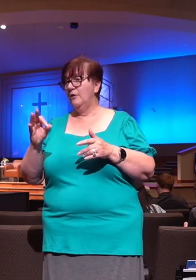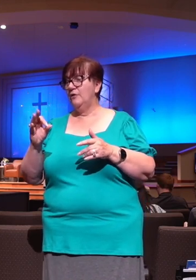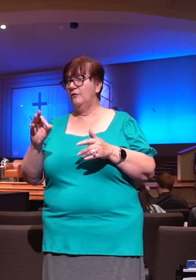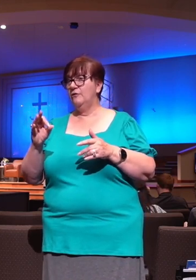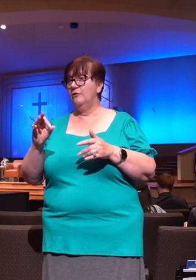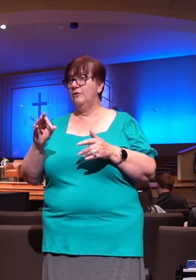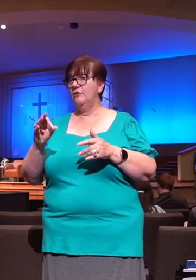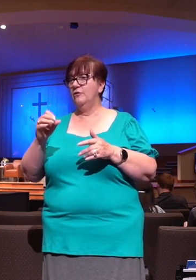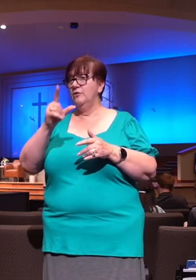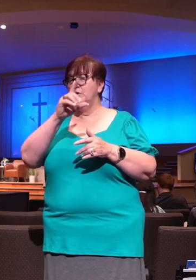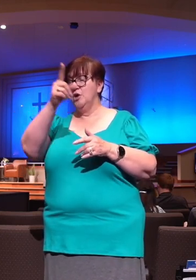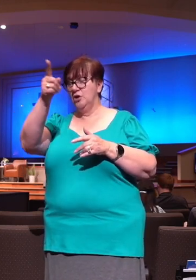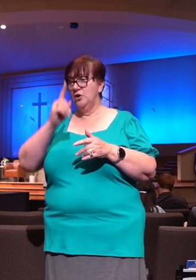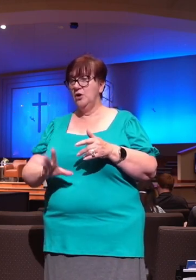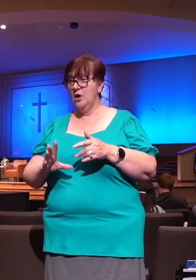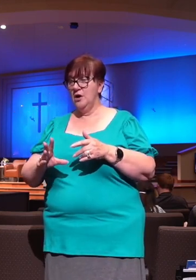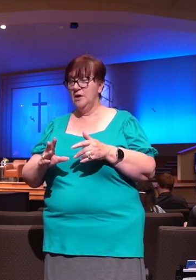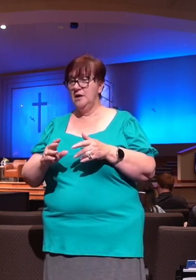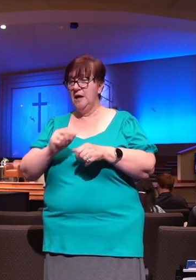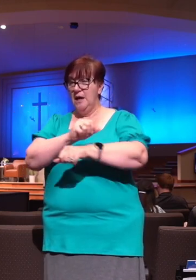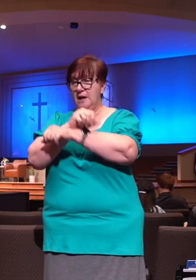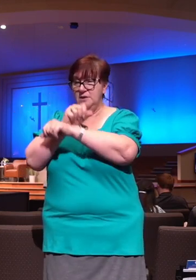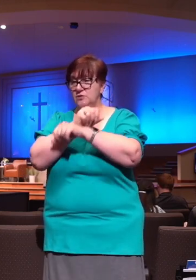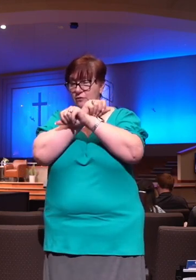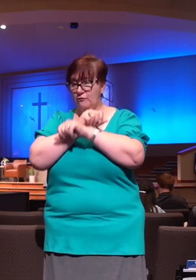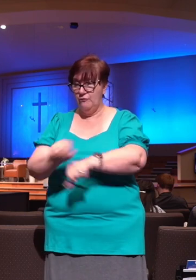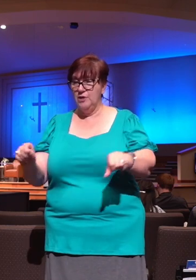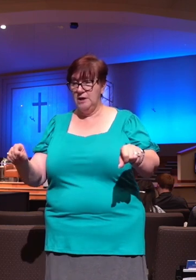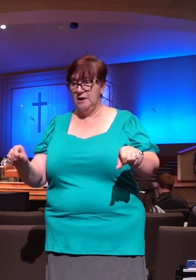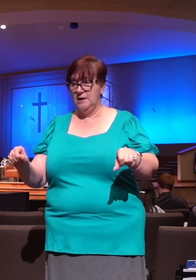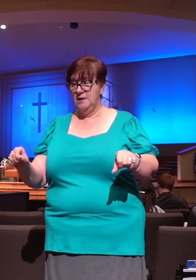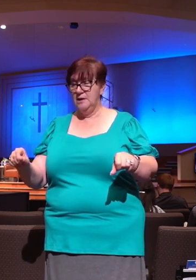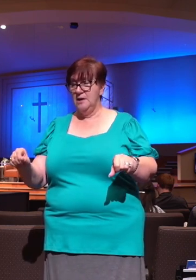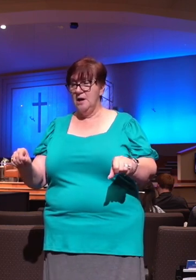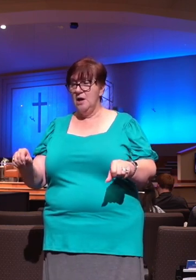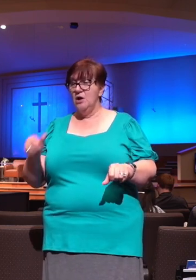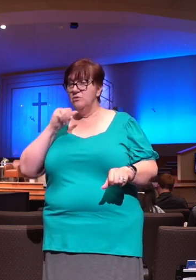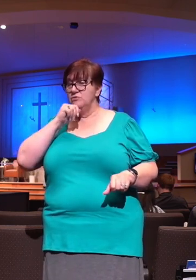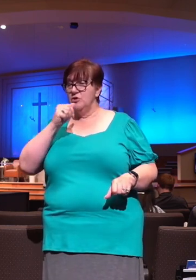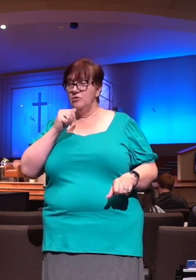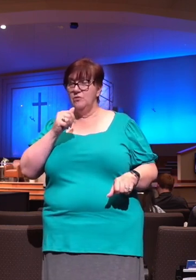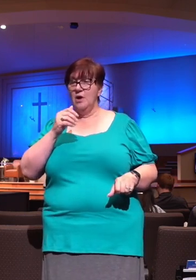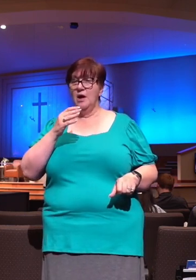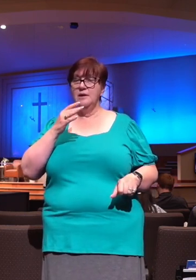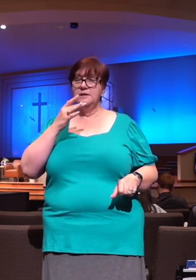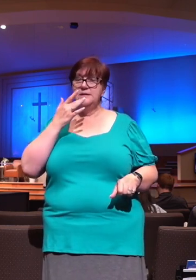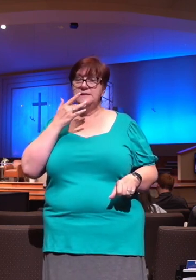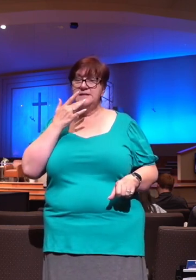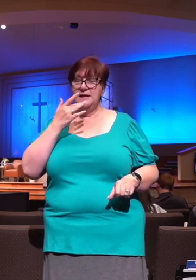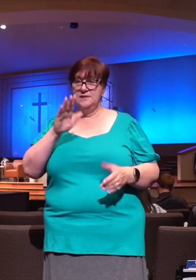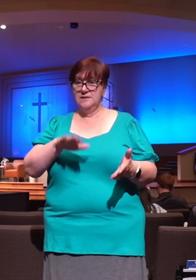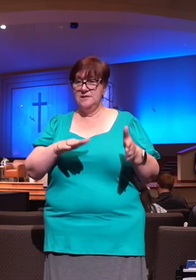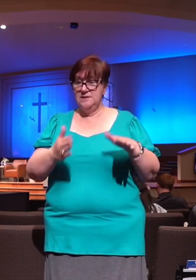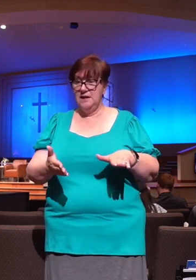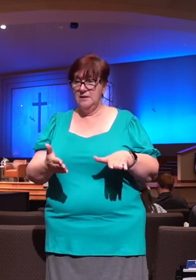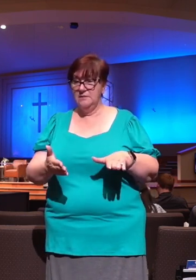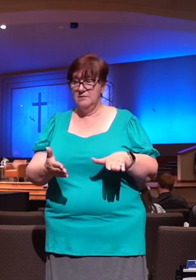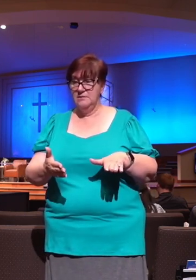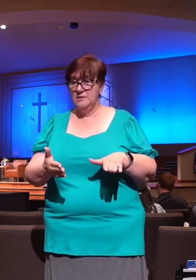it was not possible that he should be holding of it. For David speaketh concerning him. So here is, we